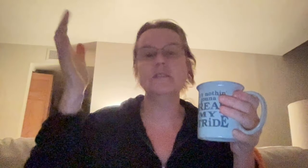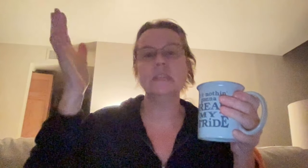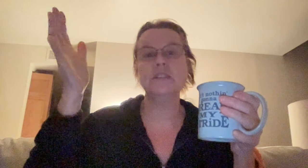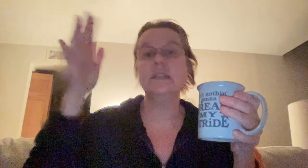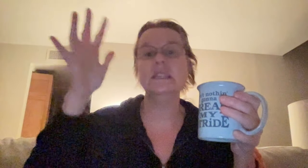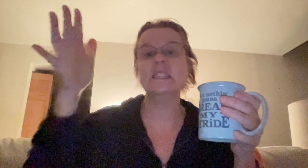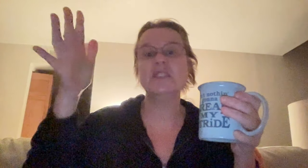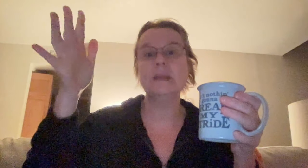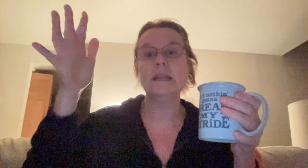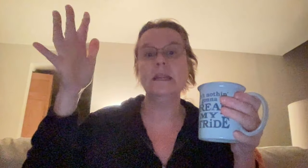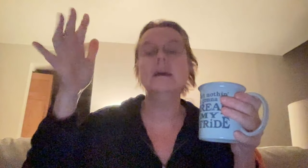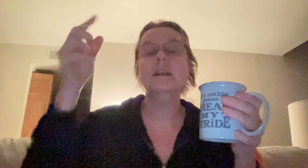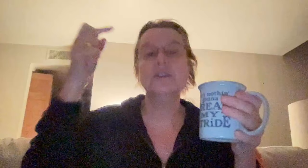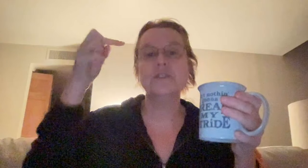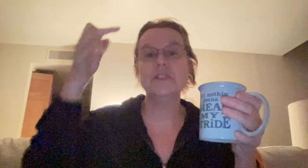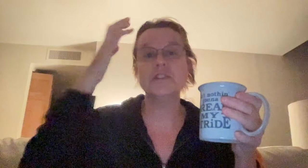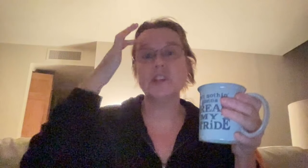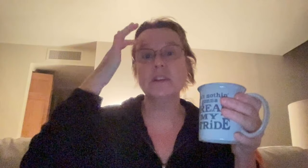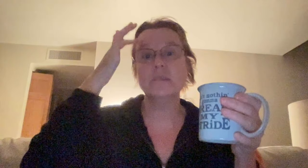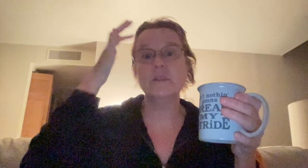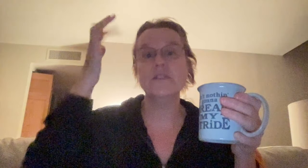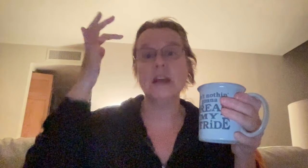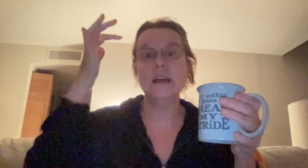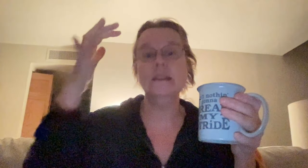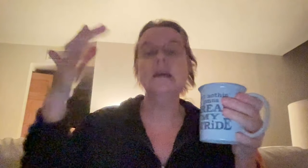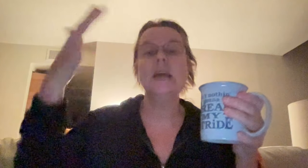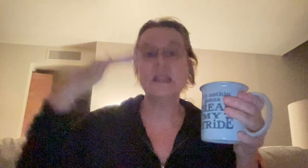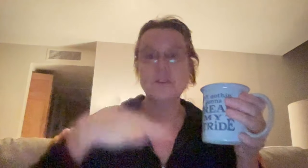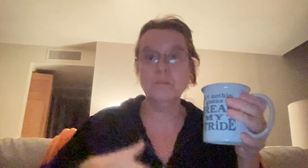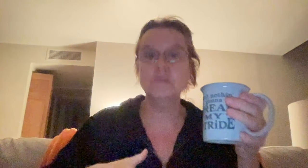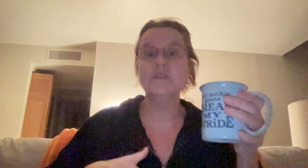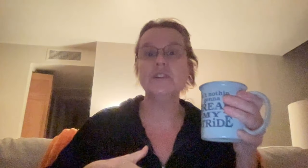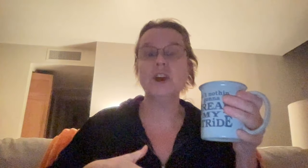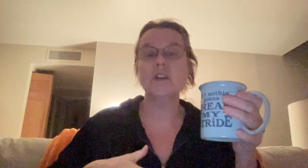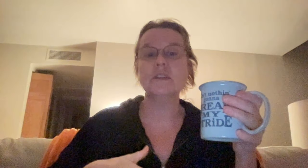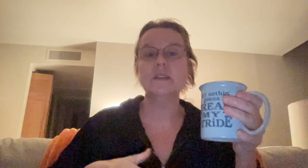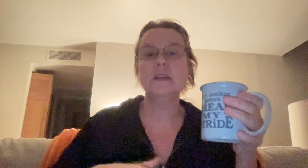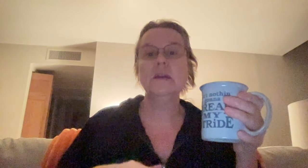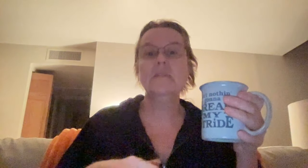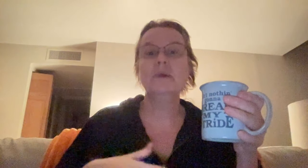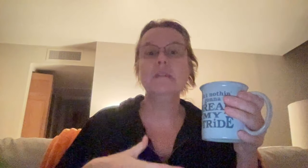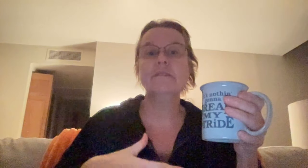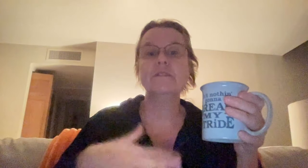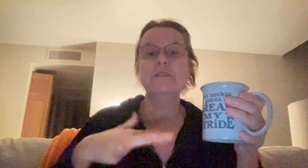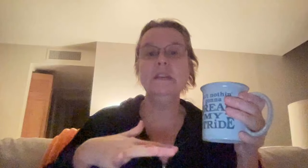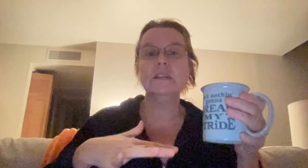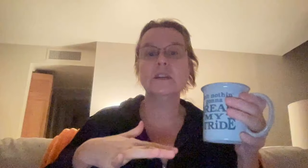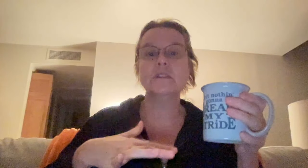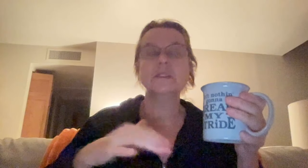conversation, any decision-making you're, you're starting with your head and you'll move to your heart. But for feelers,